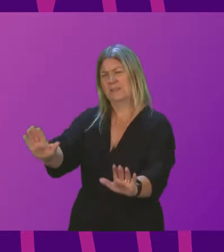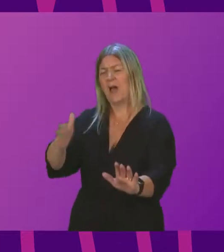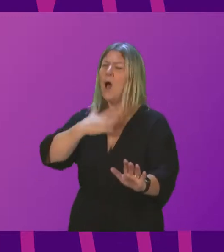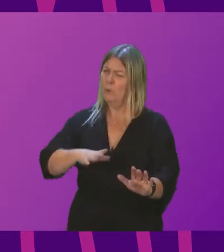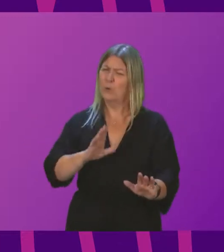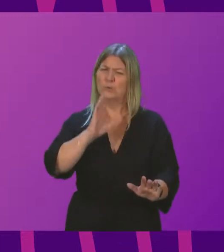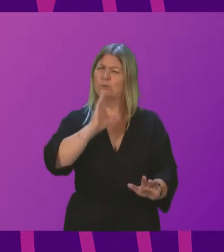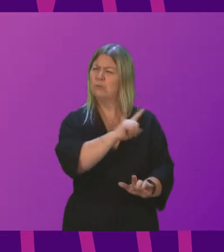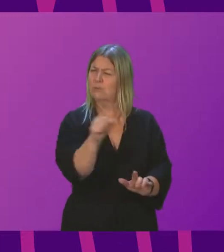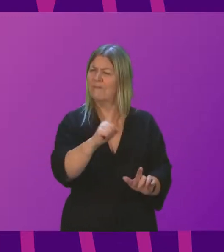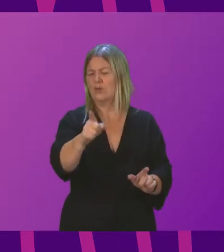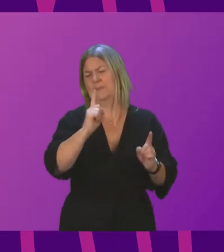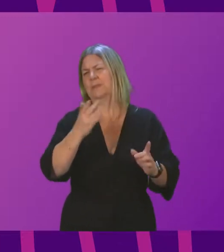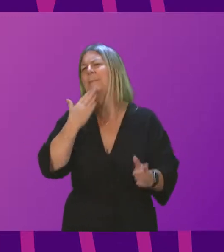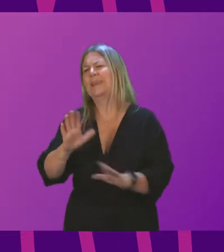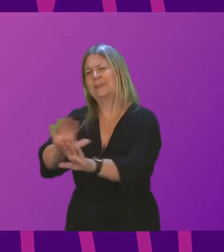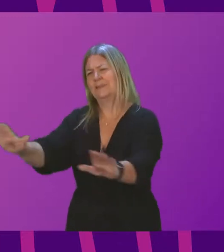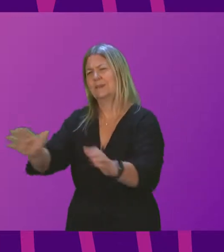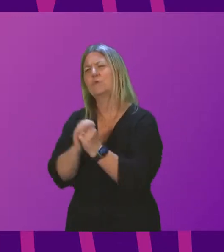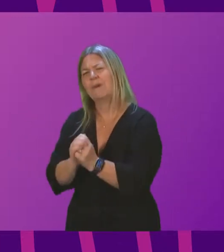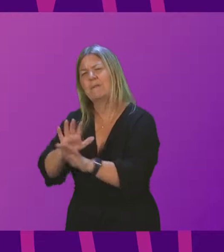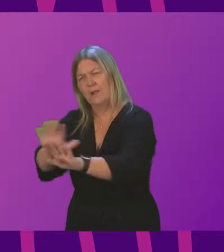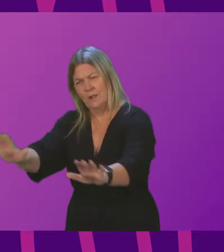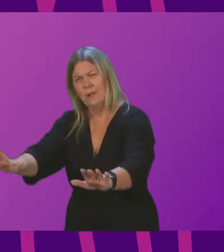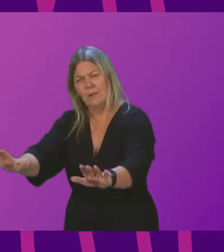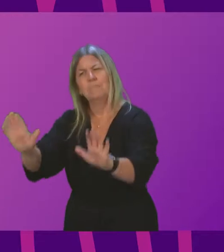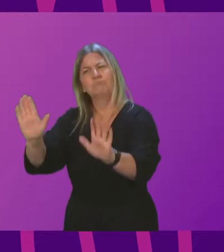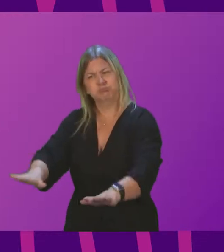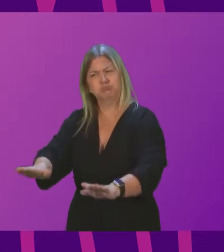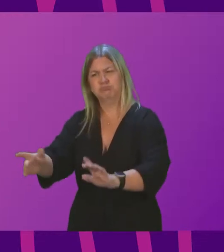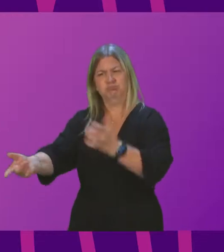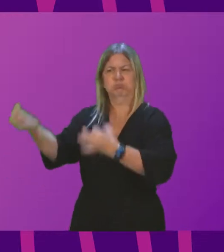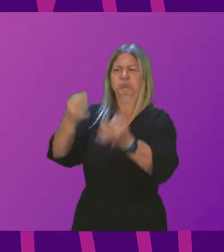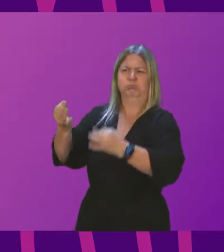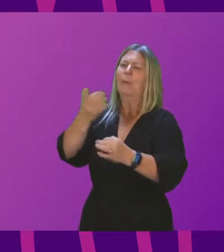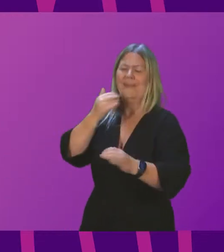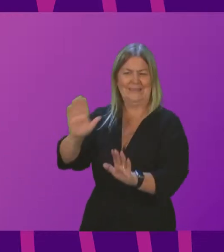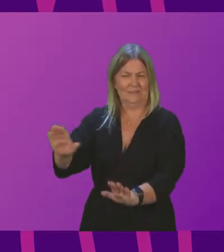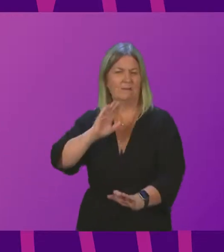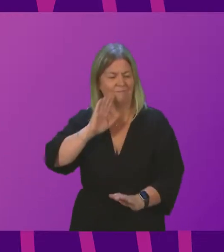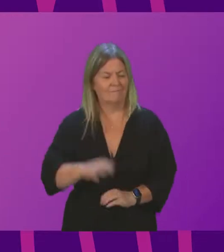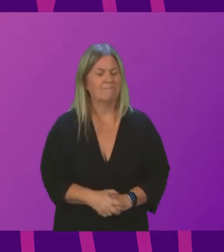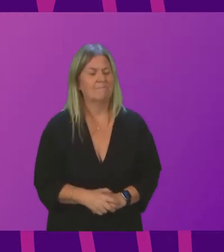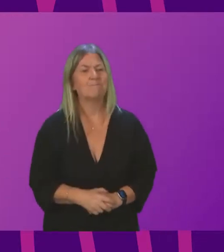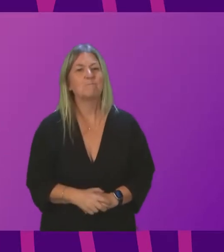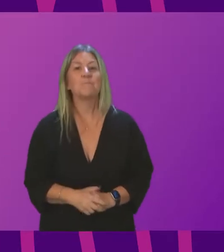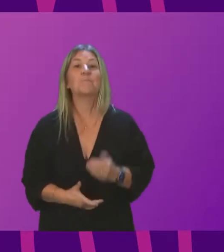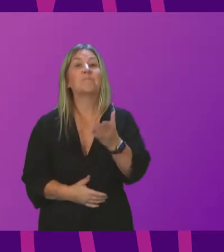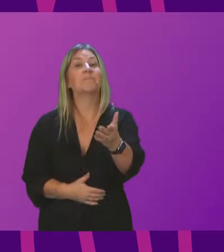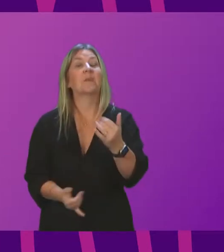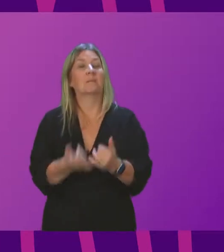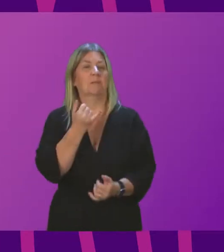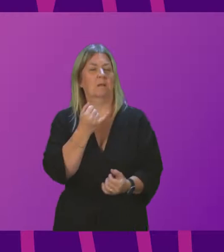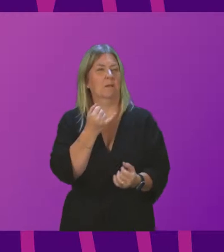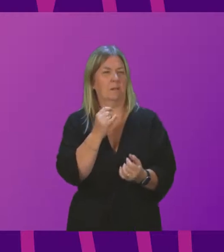hear the First Minister, and I would be grateful if colleagues could desist from commenting from a sedentary position. Thank you. And two final